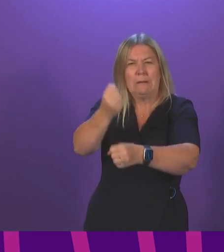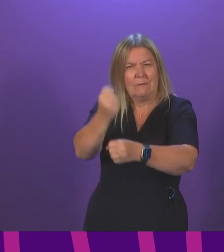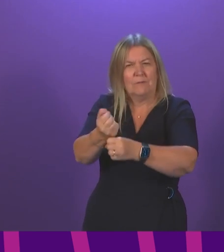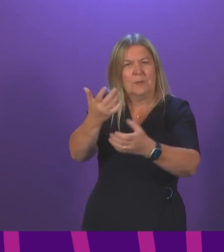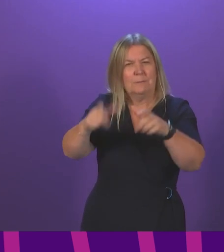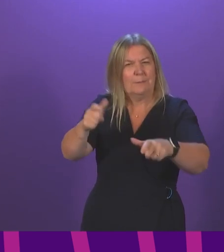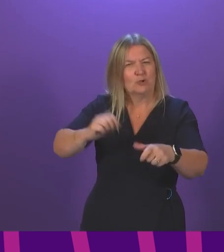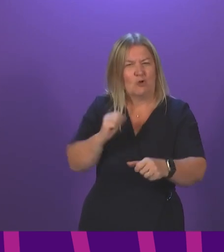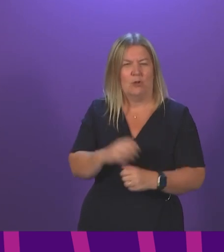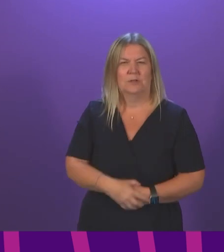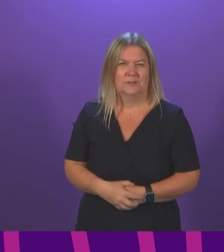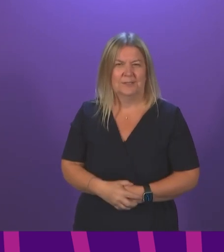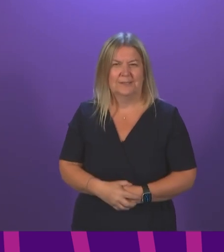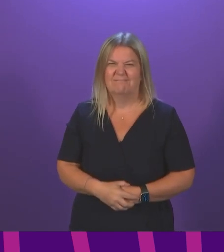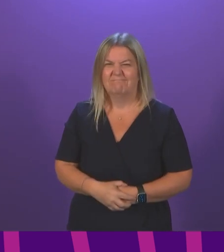Scotland.